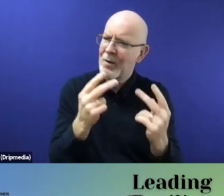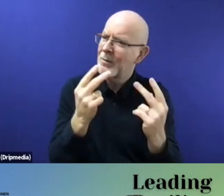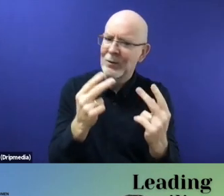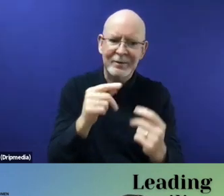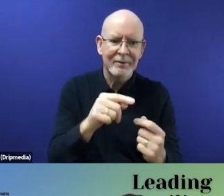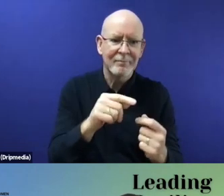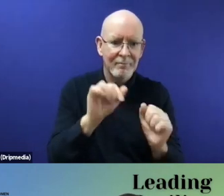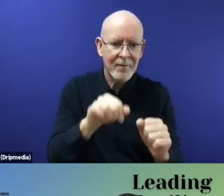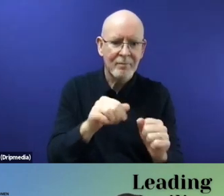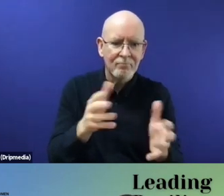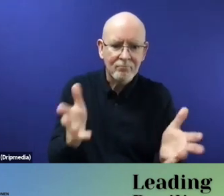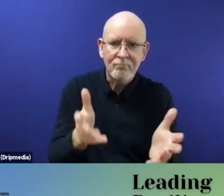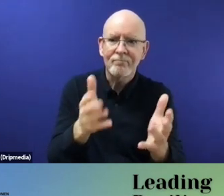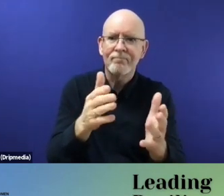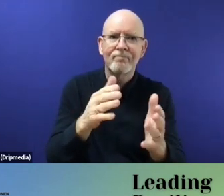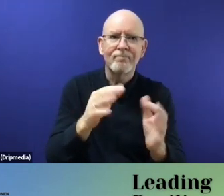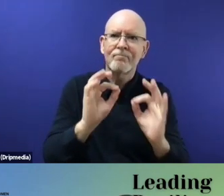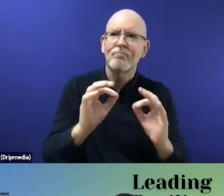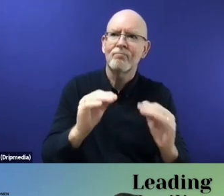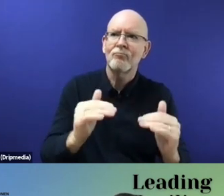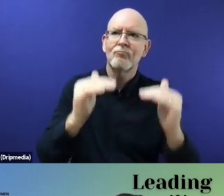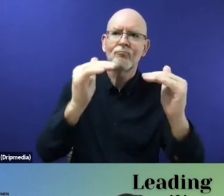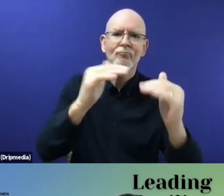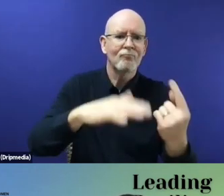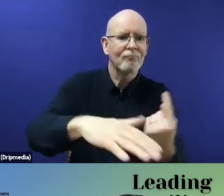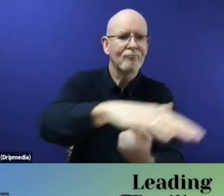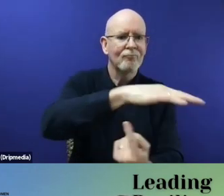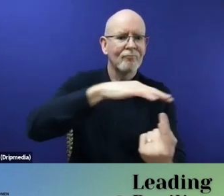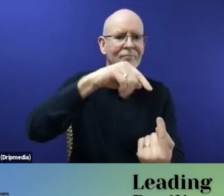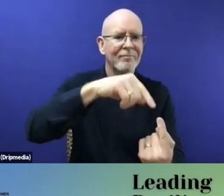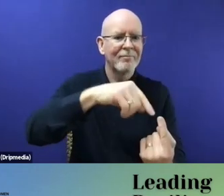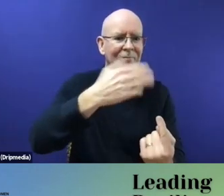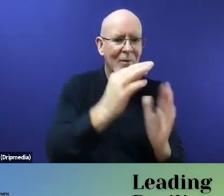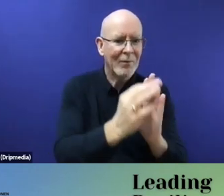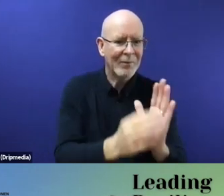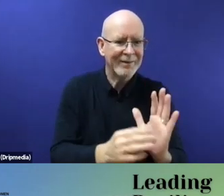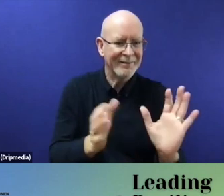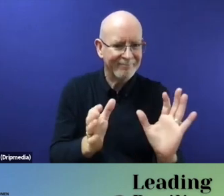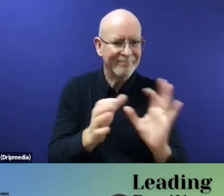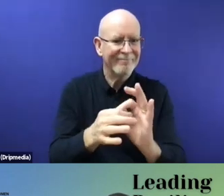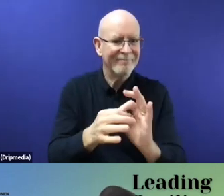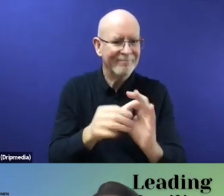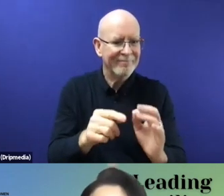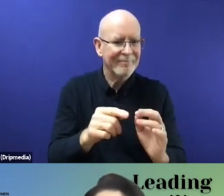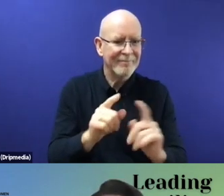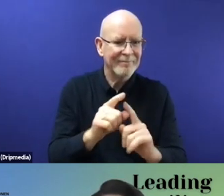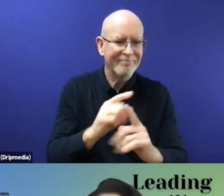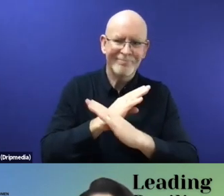negative consequences that we have seen in the previous years. And